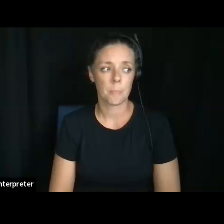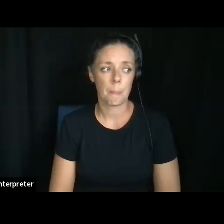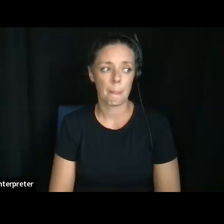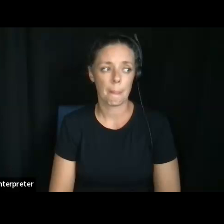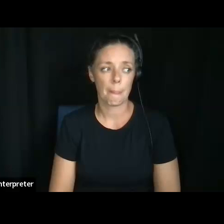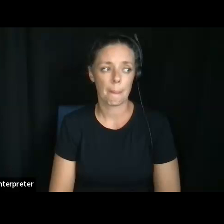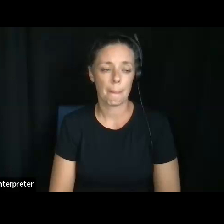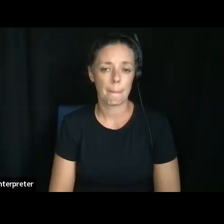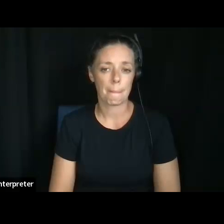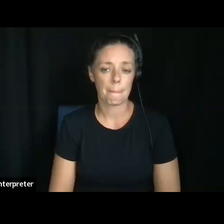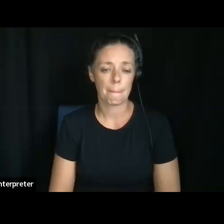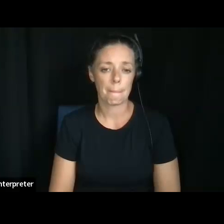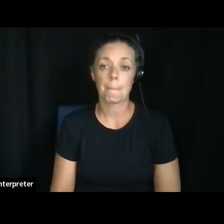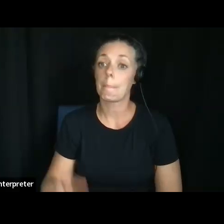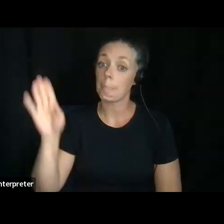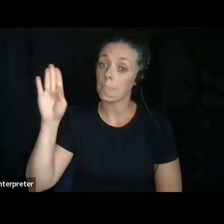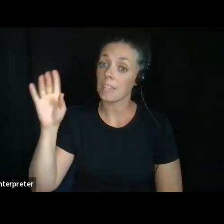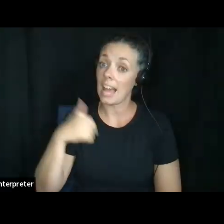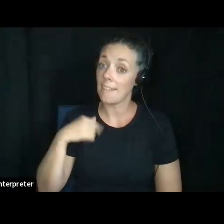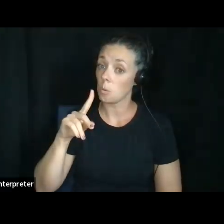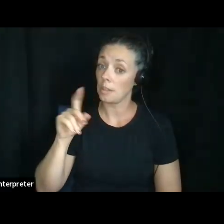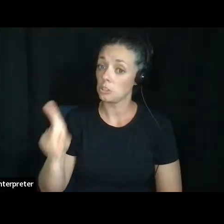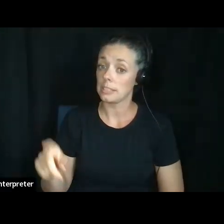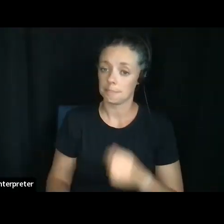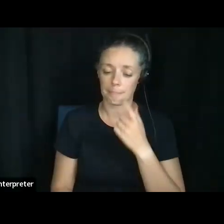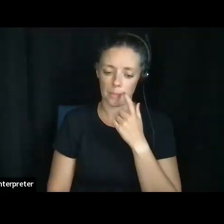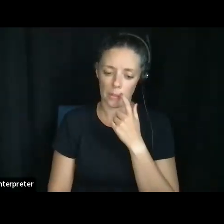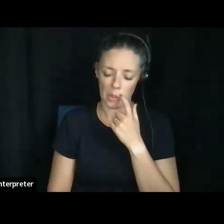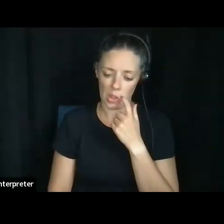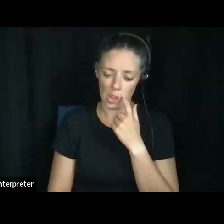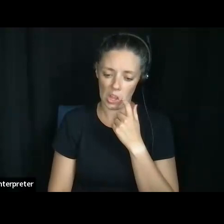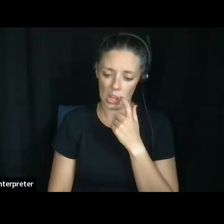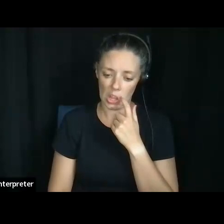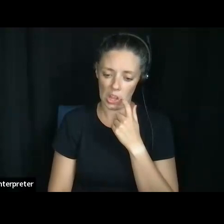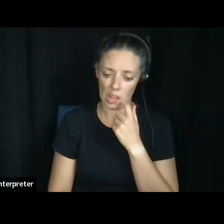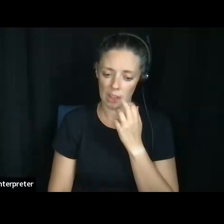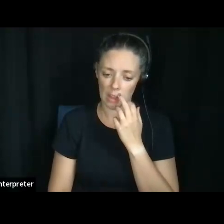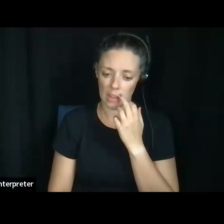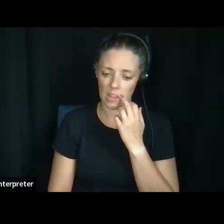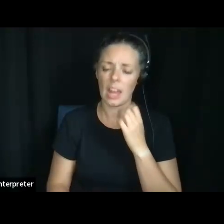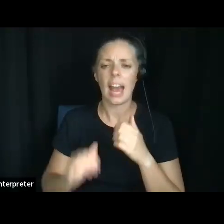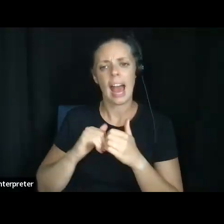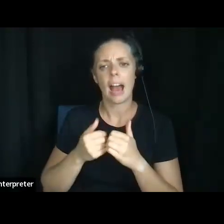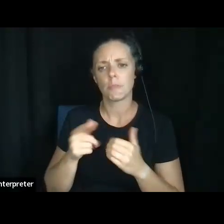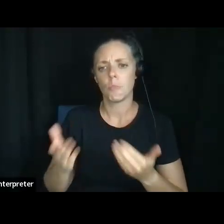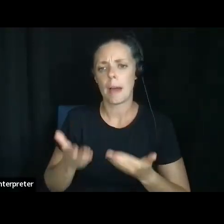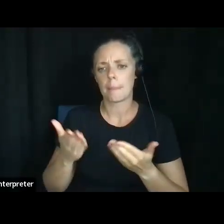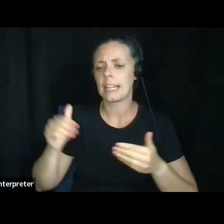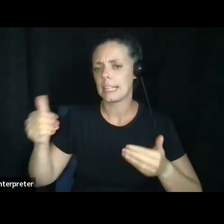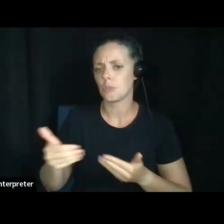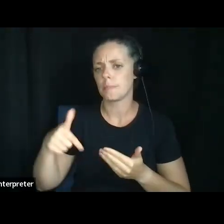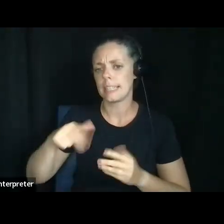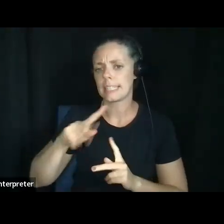Um, I have a question. So how do you recommend introducing this type of